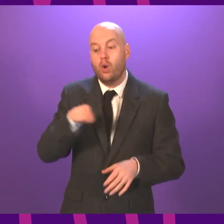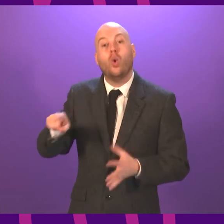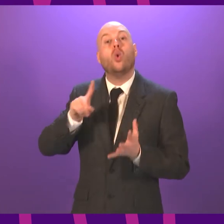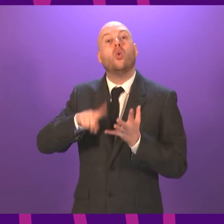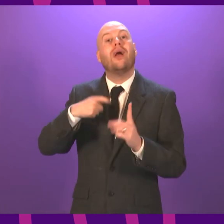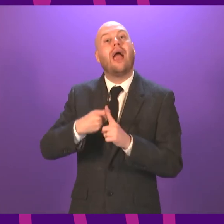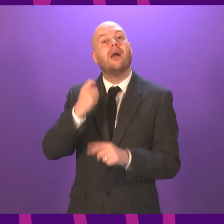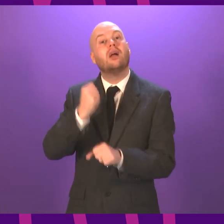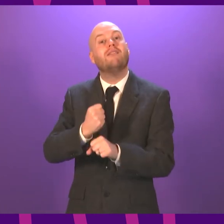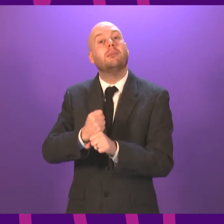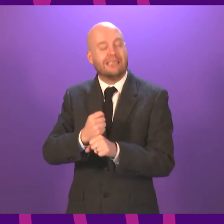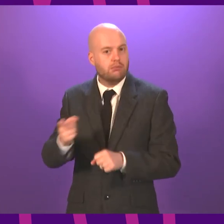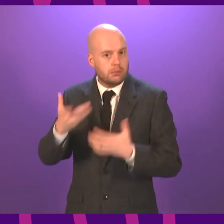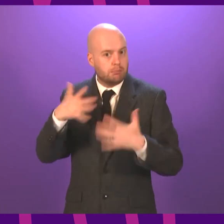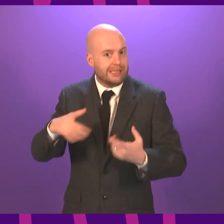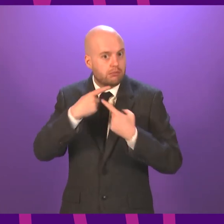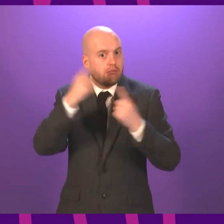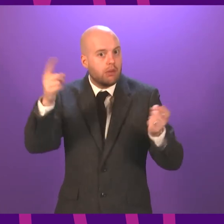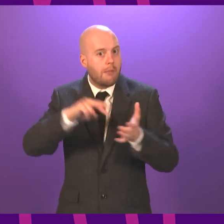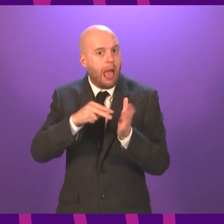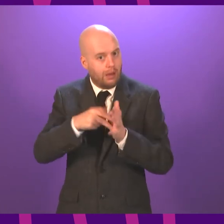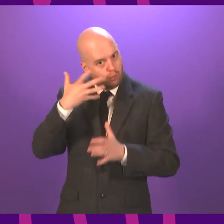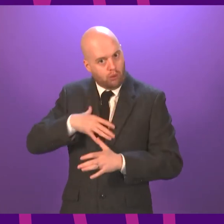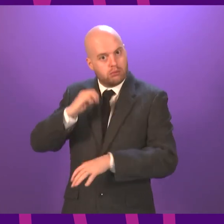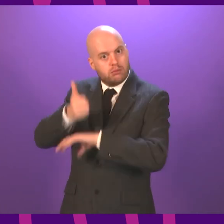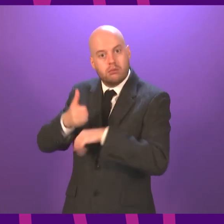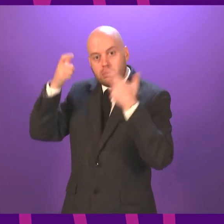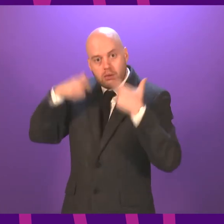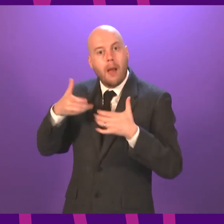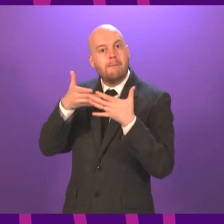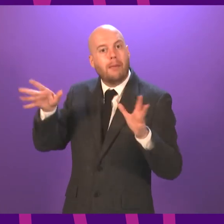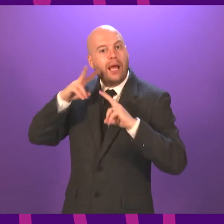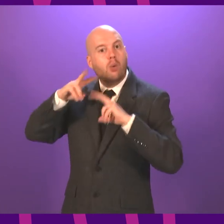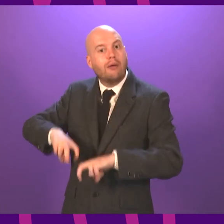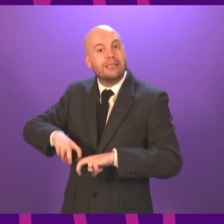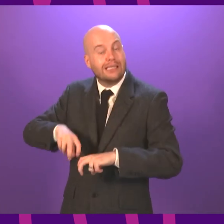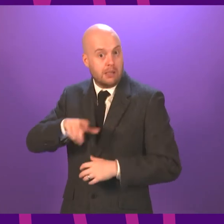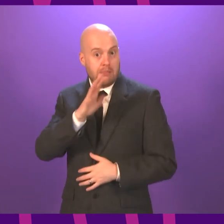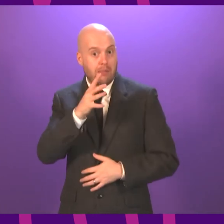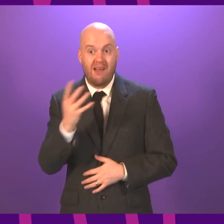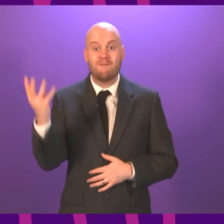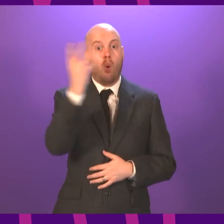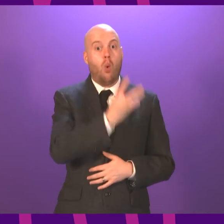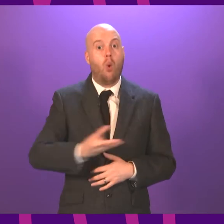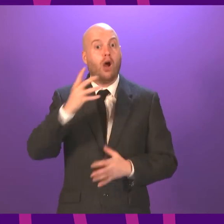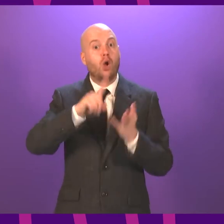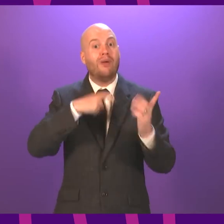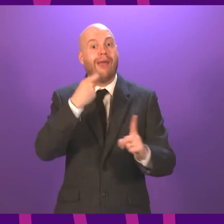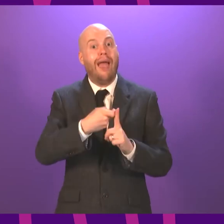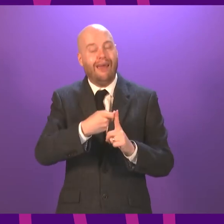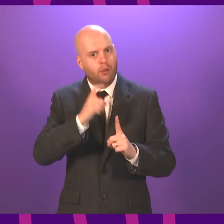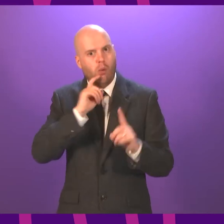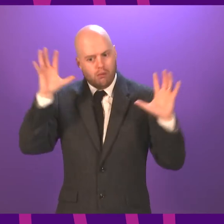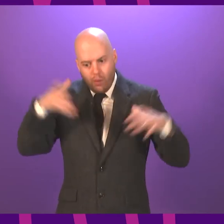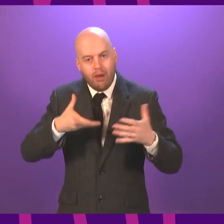and have asked for four nations discussion about remit and where there might be overlaps. And usually from the benches